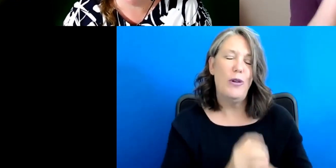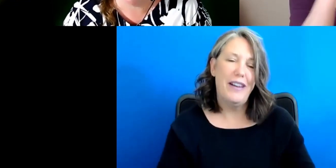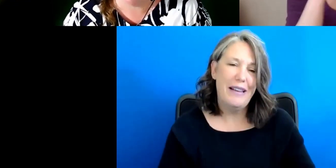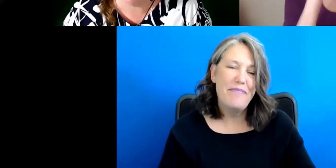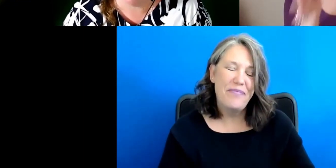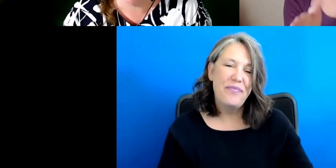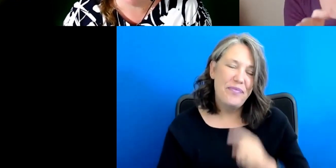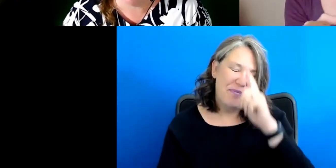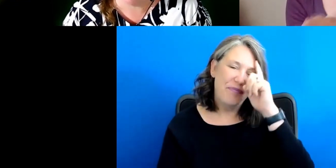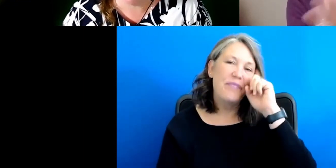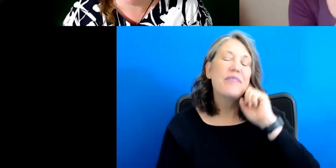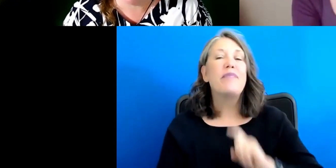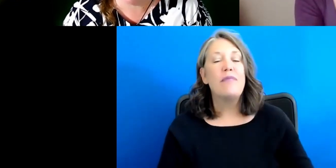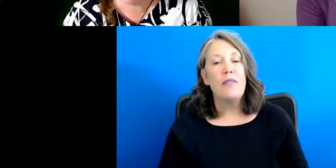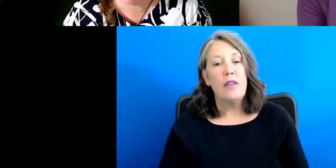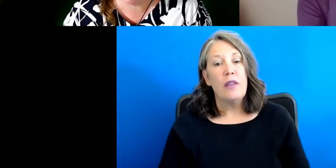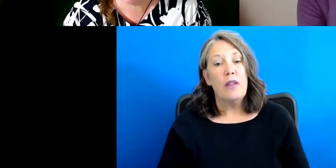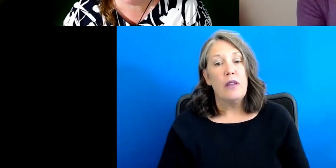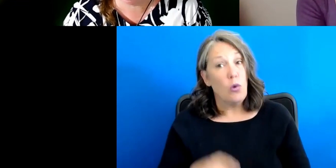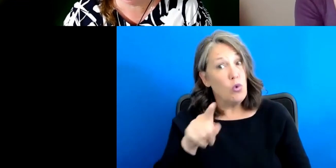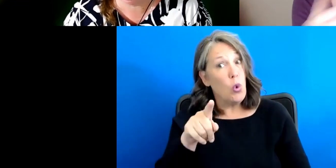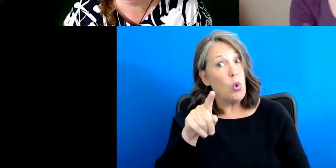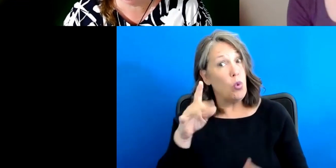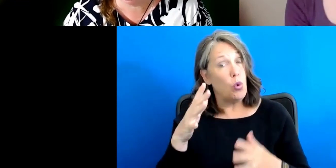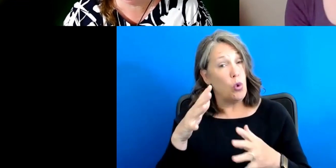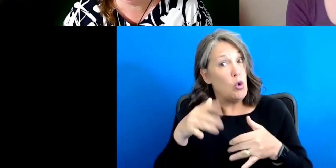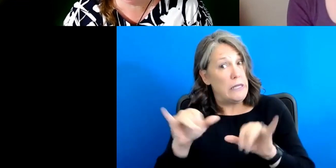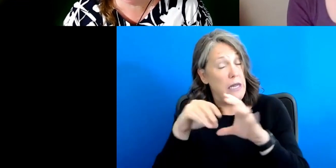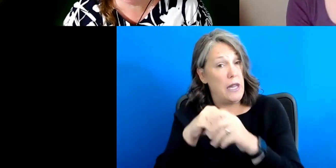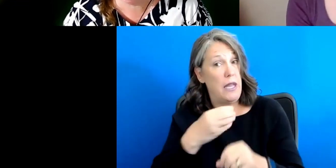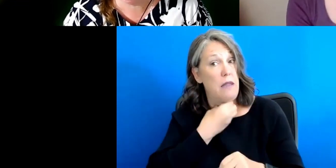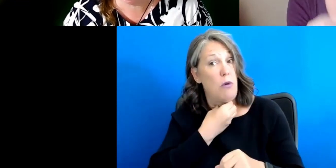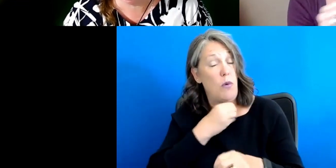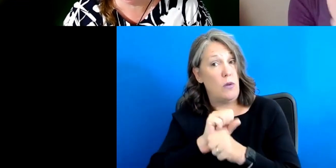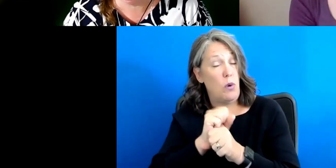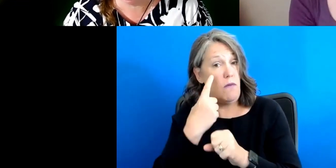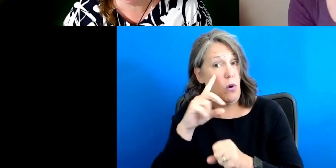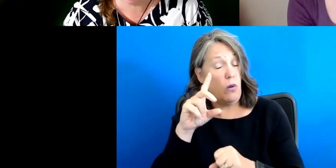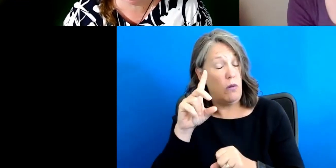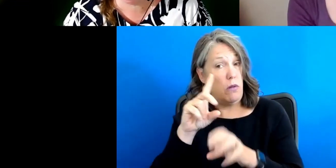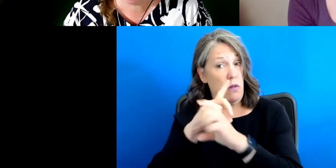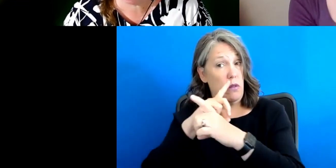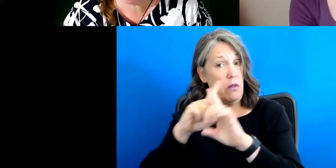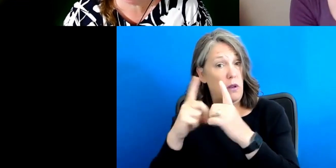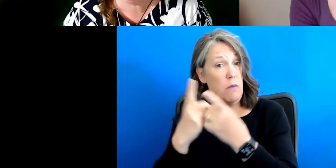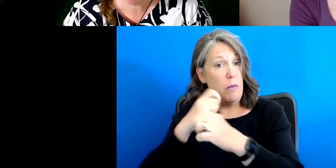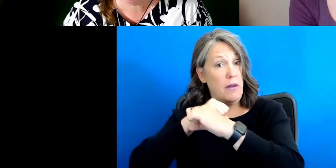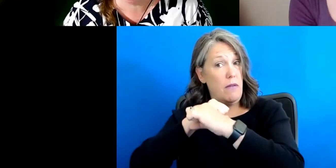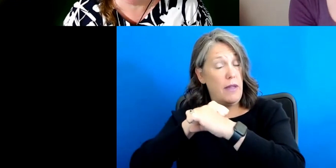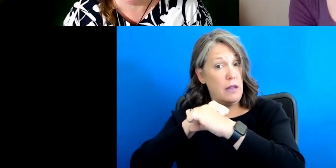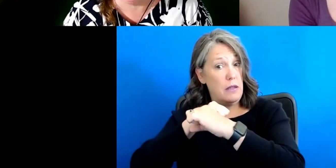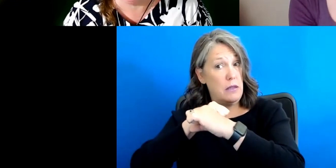So you're, you're in the, in the Marines still, and you were working for Department of Defense and then also in health and human services.